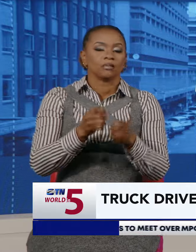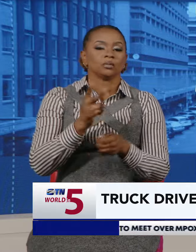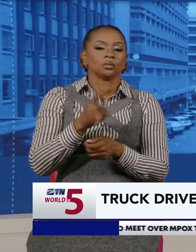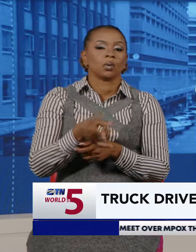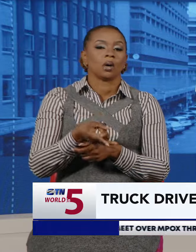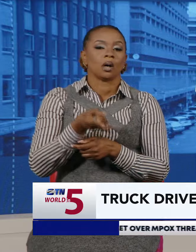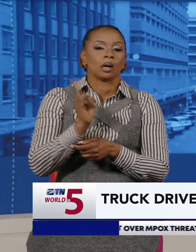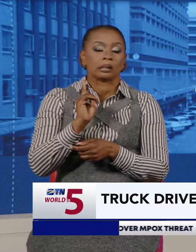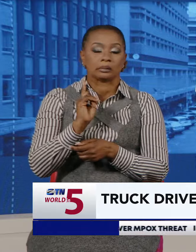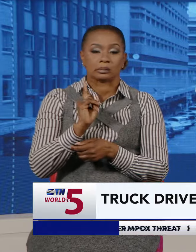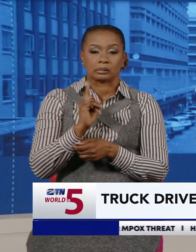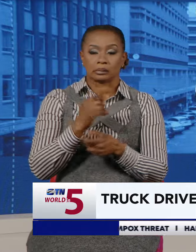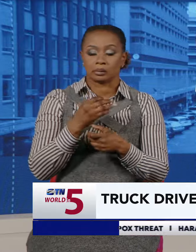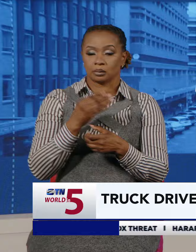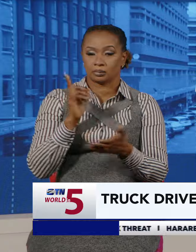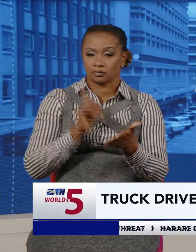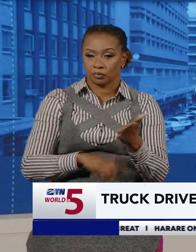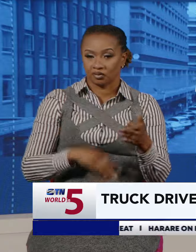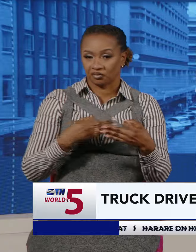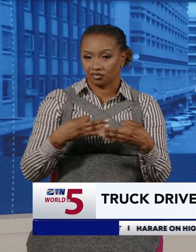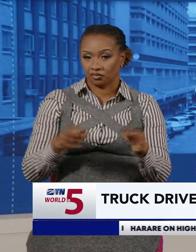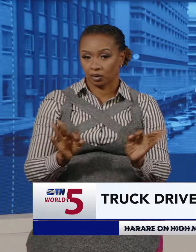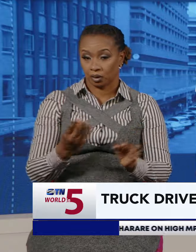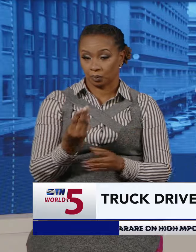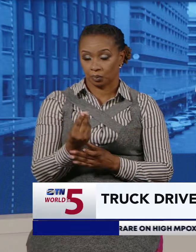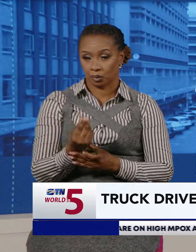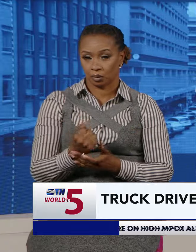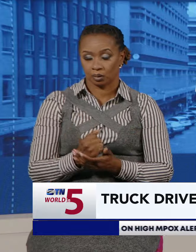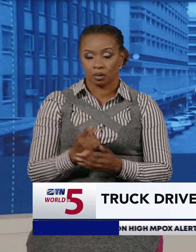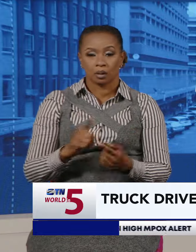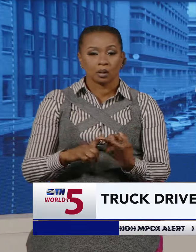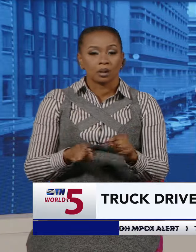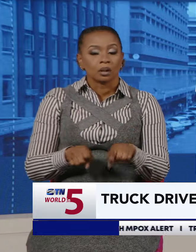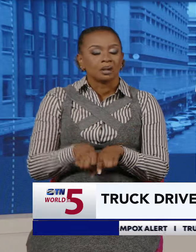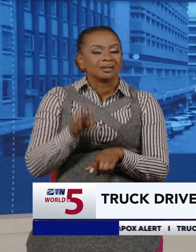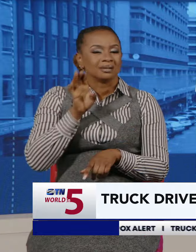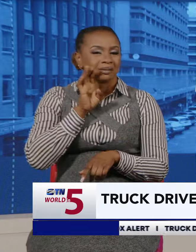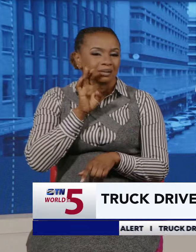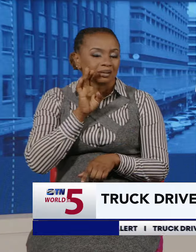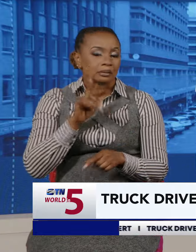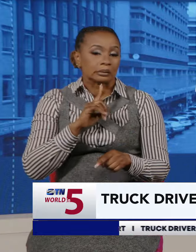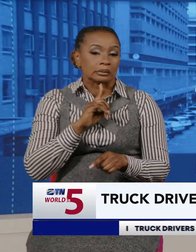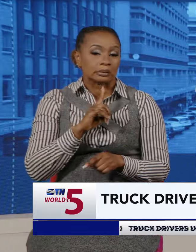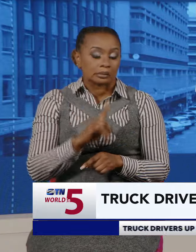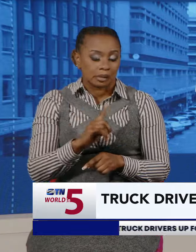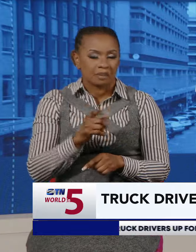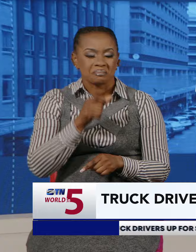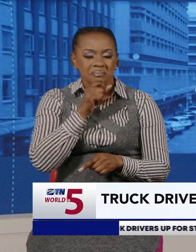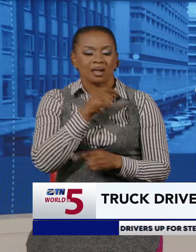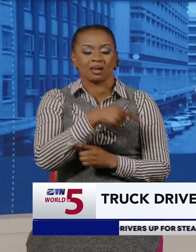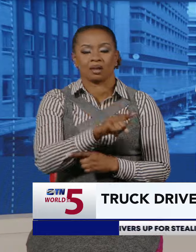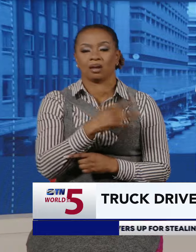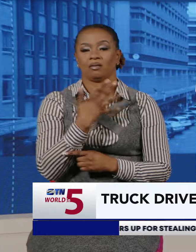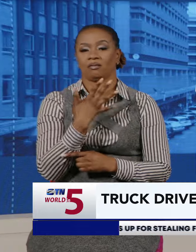USD bill each with stringent conditions. Allegations are that the truck drivers would drain